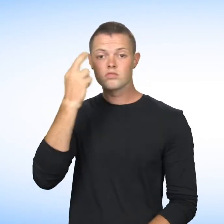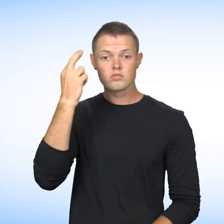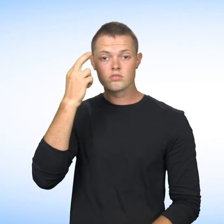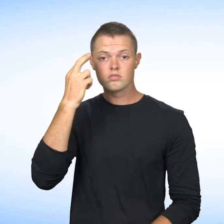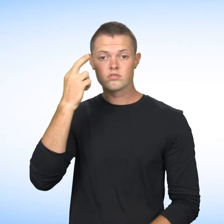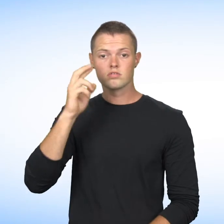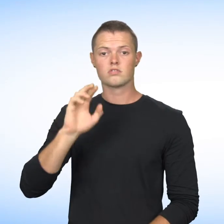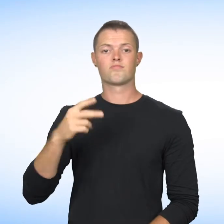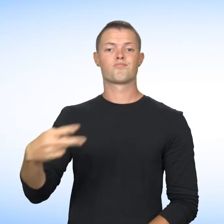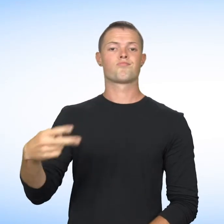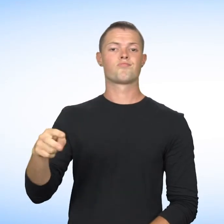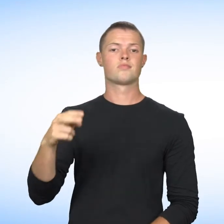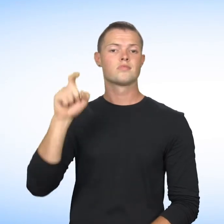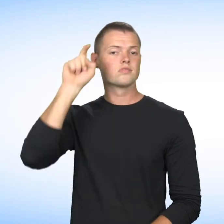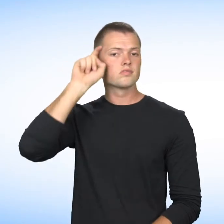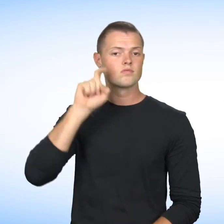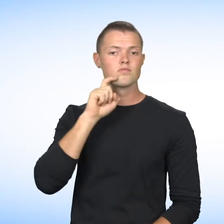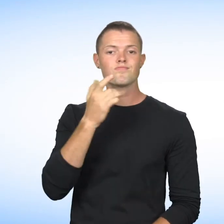or alleged sexual orientation.